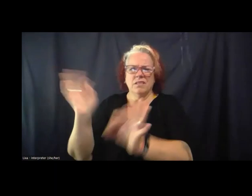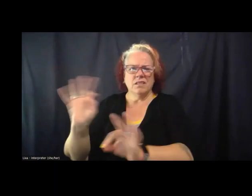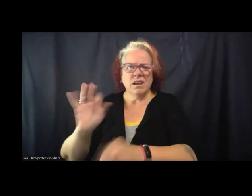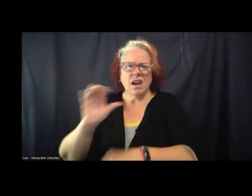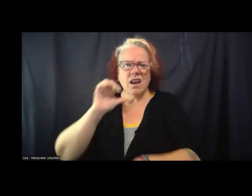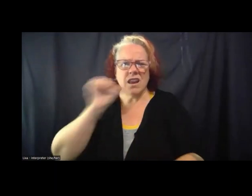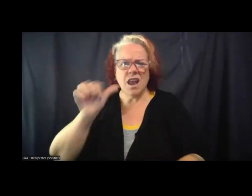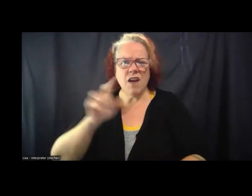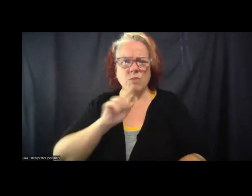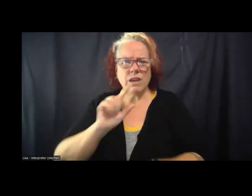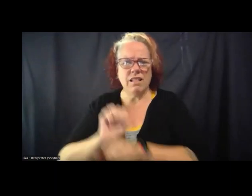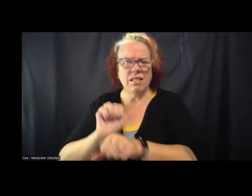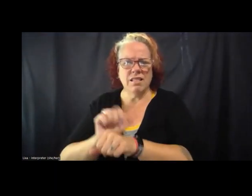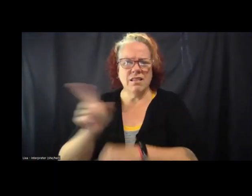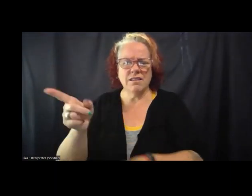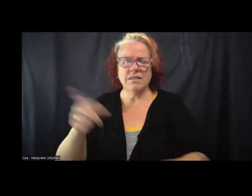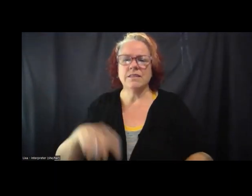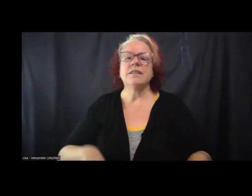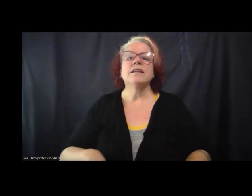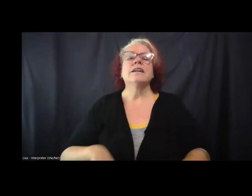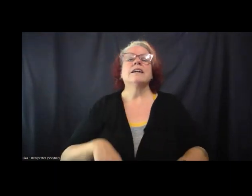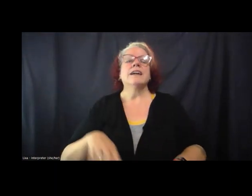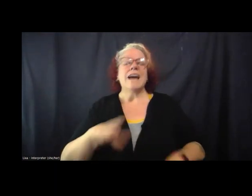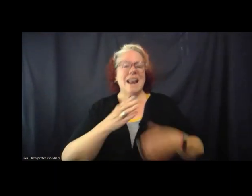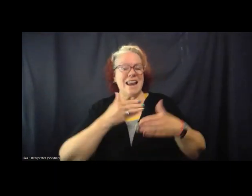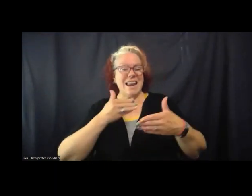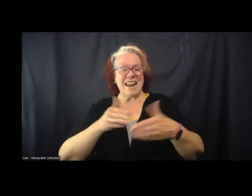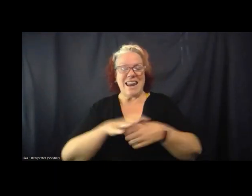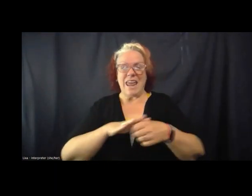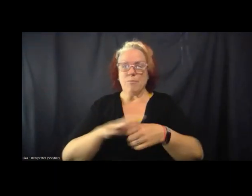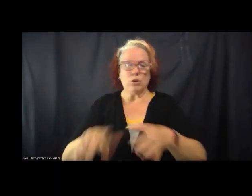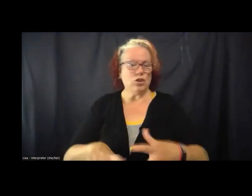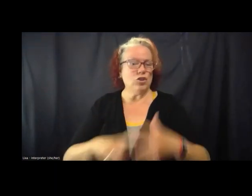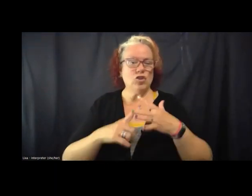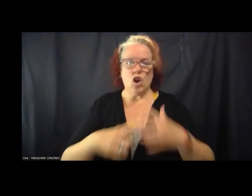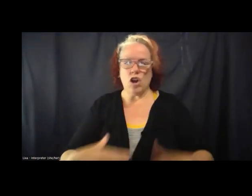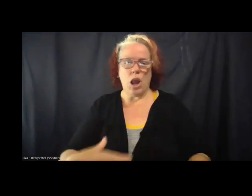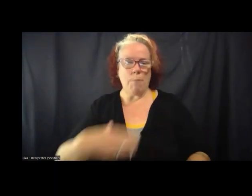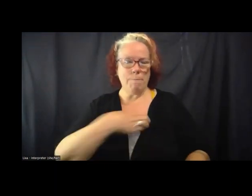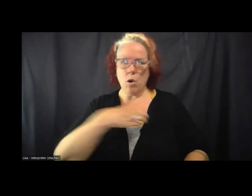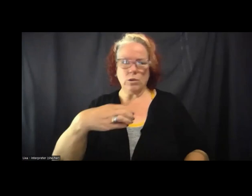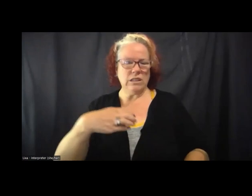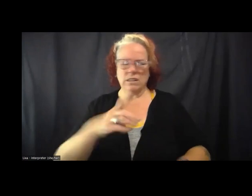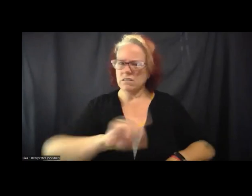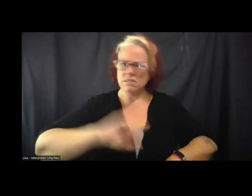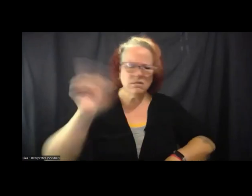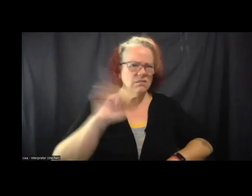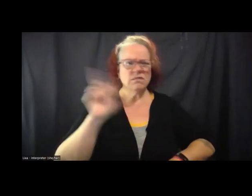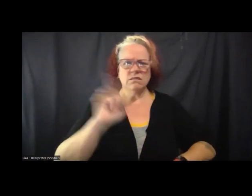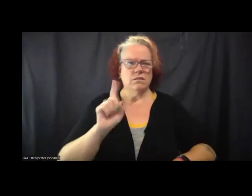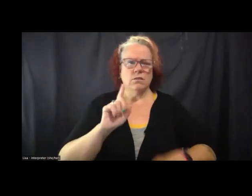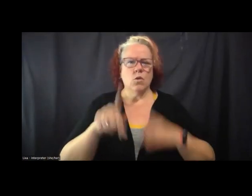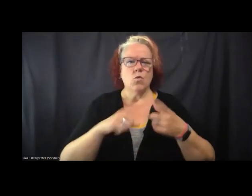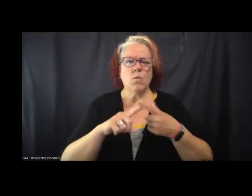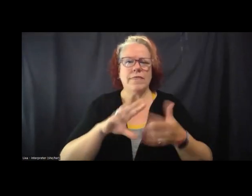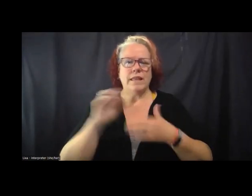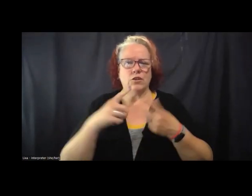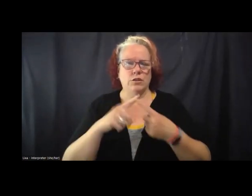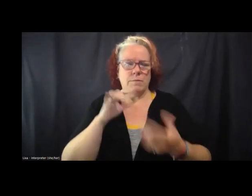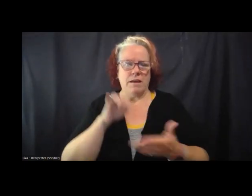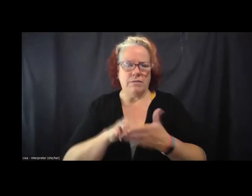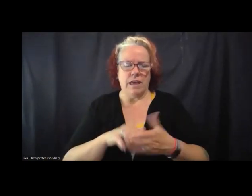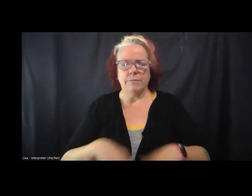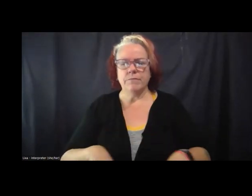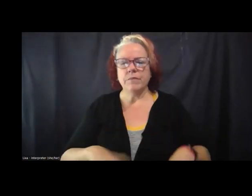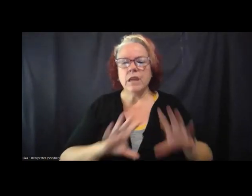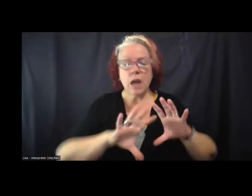began opposing the injunction when they learned about it months after it had begun. A loose coalition of